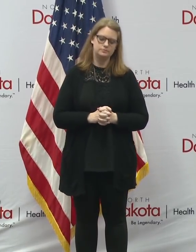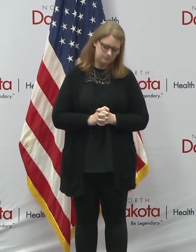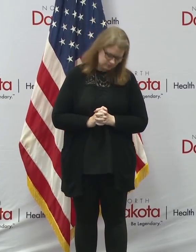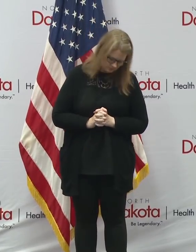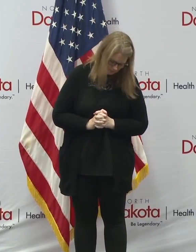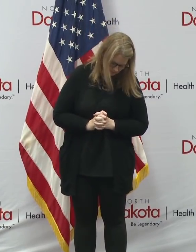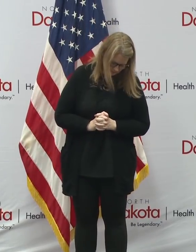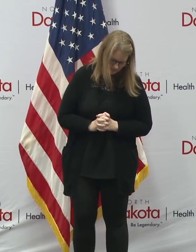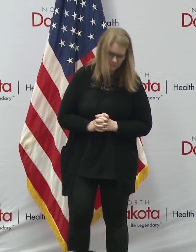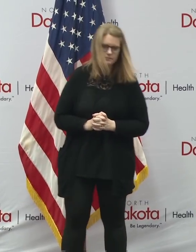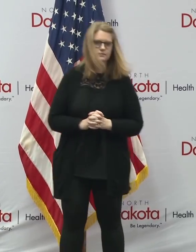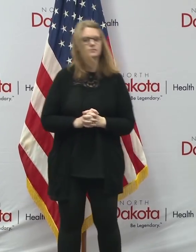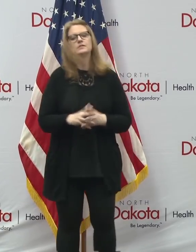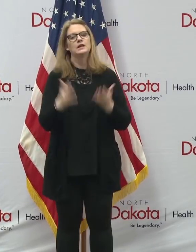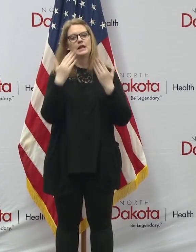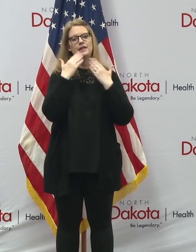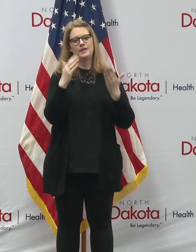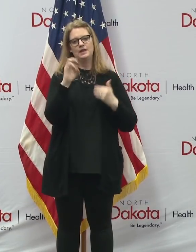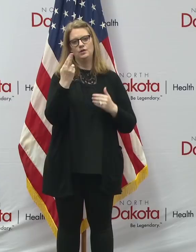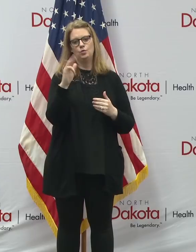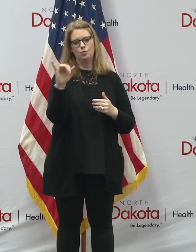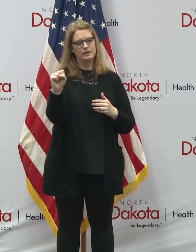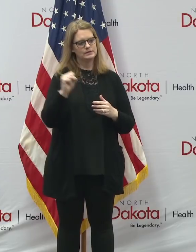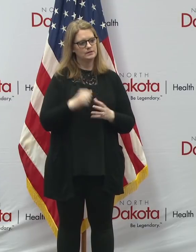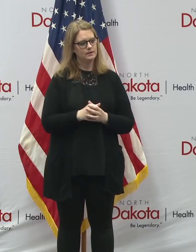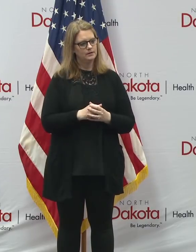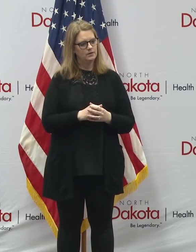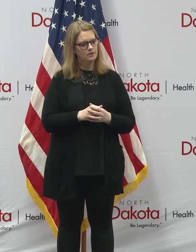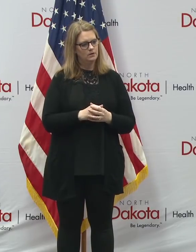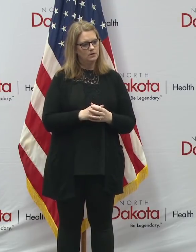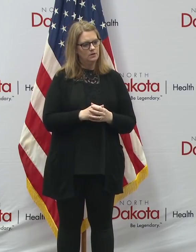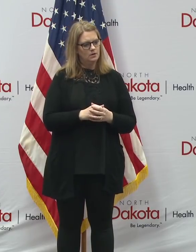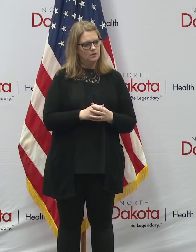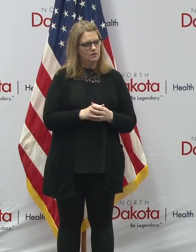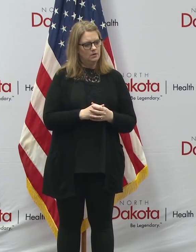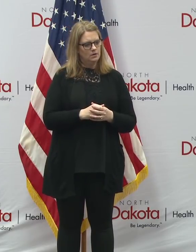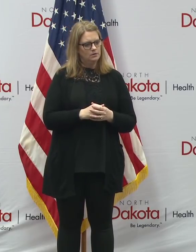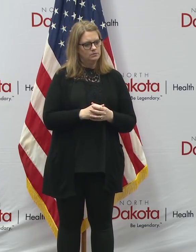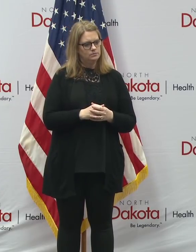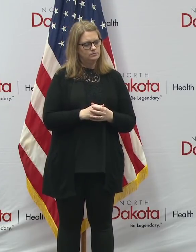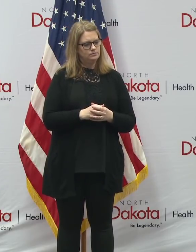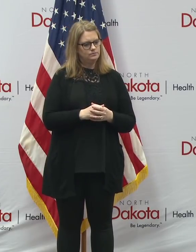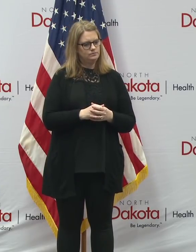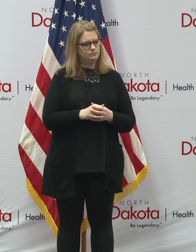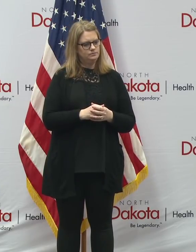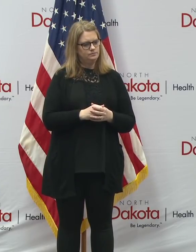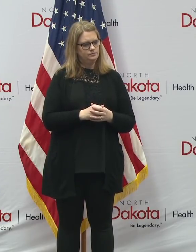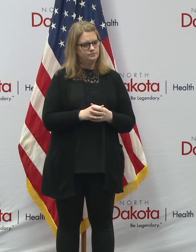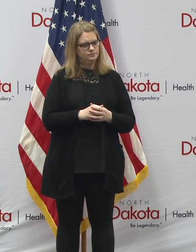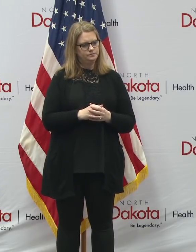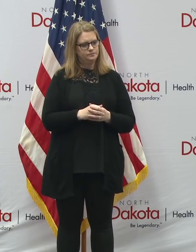Thank you, Chris. I want to just put some